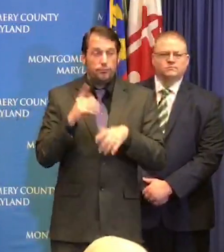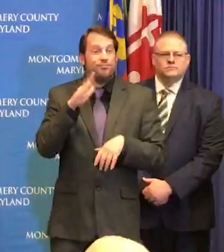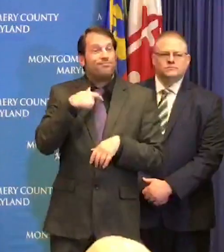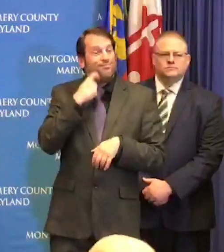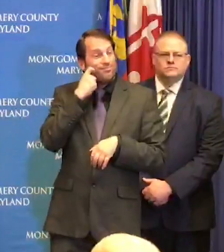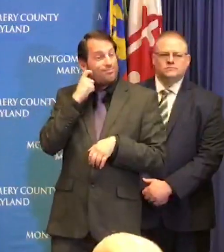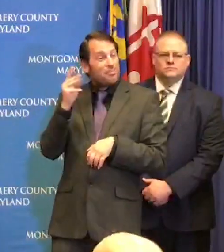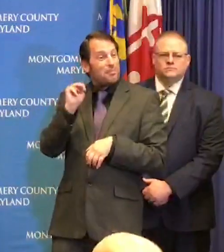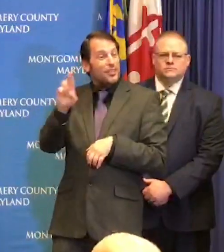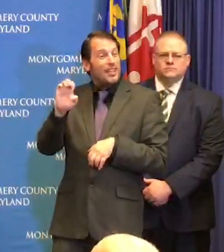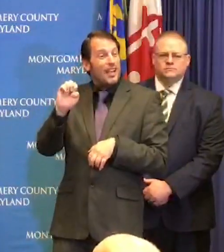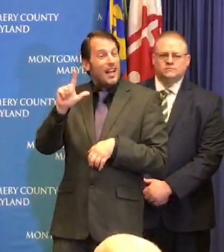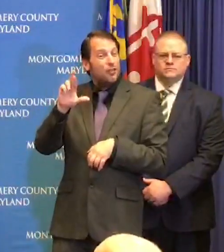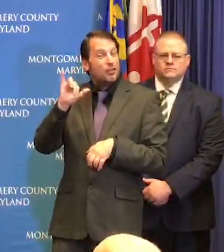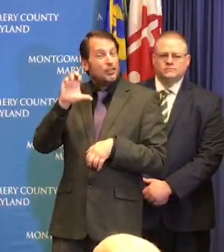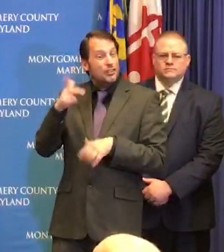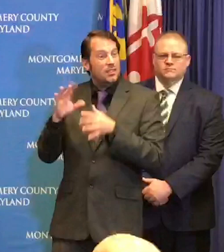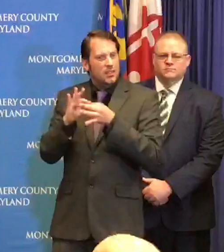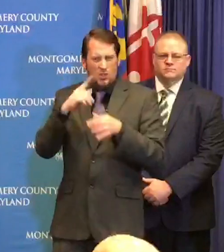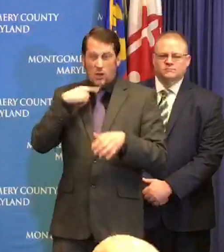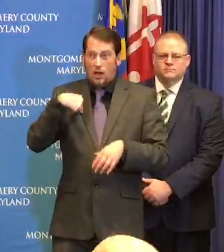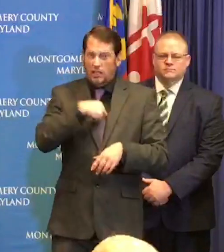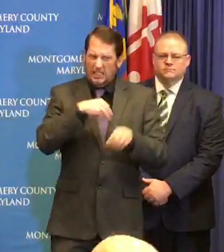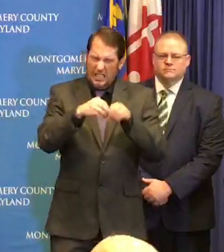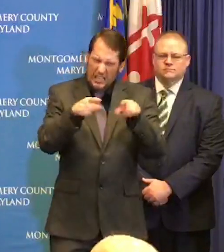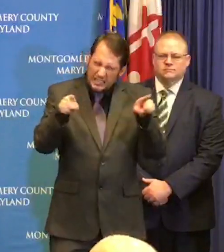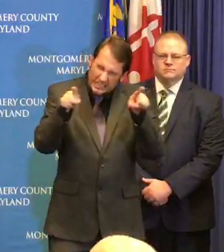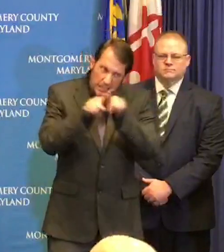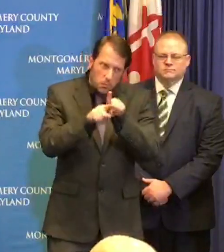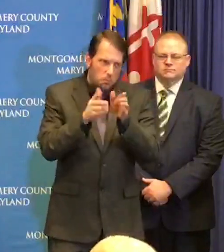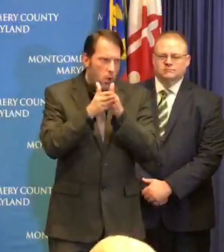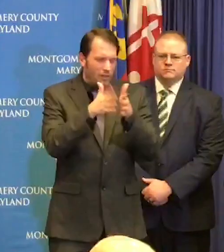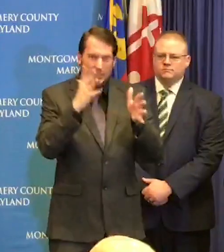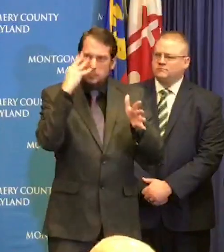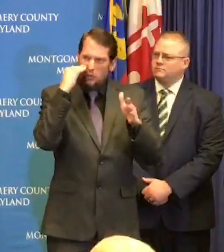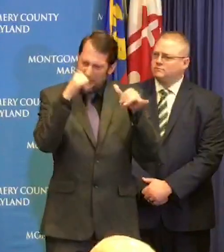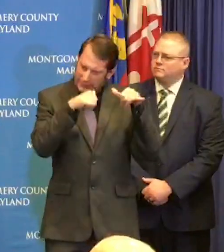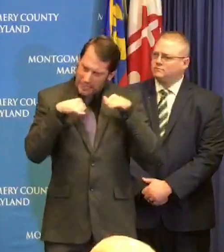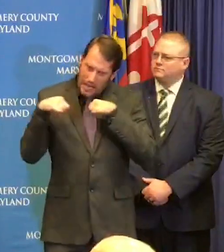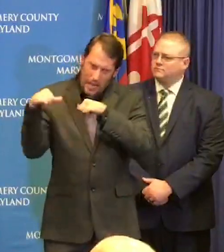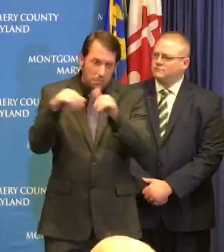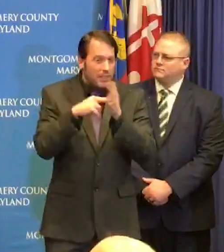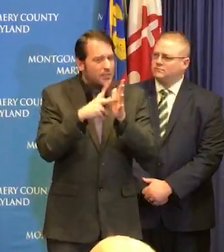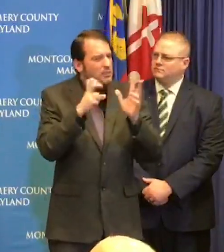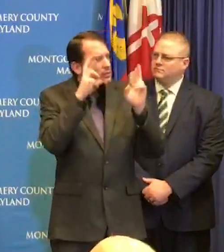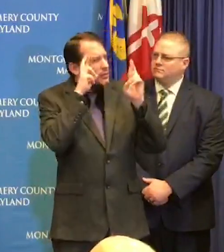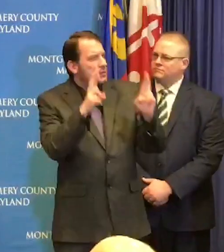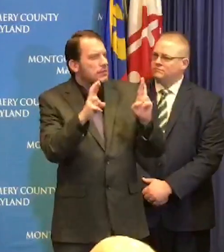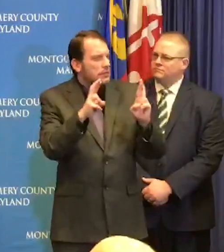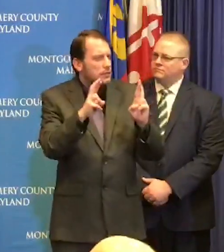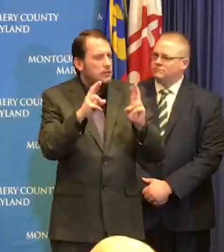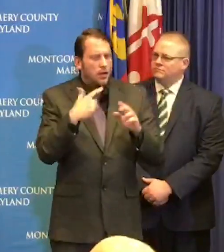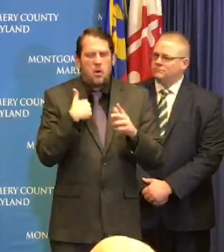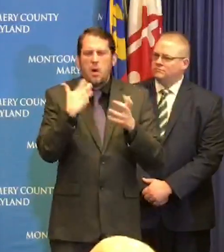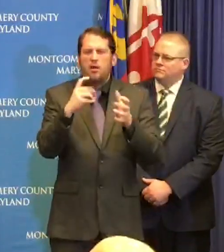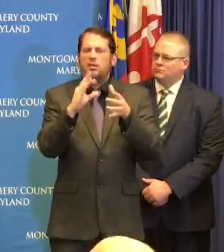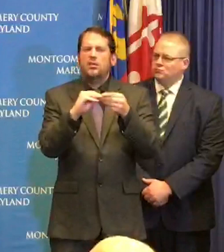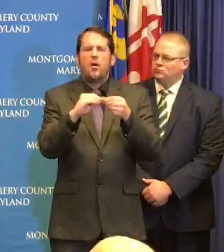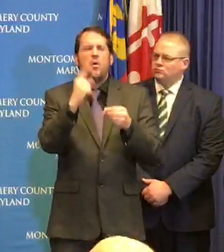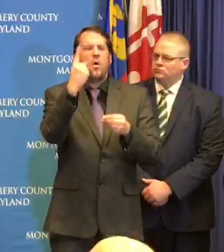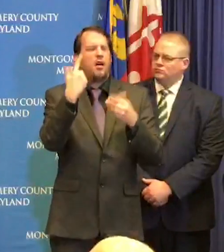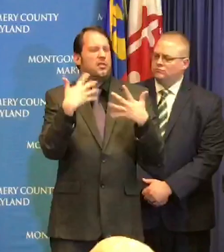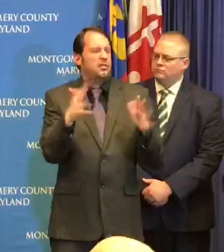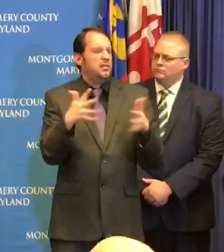and many many things have been said I just want to make one point for I turn over to dr. McKnight because I'm gonna give her a chance to share some of the work that she's been